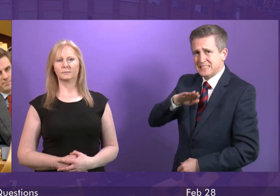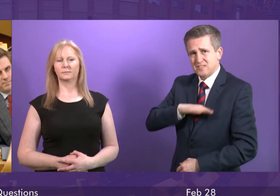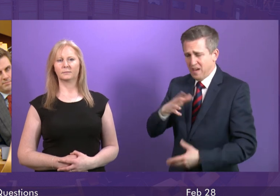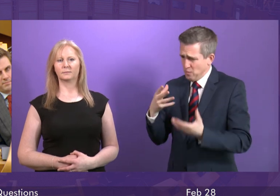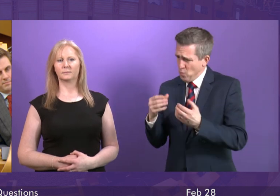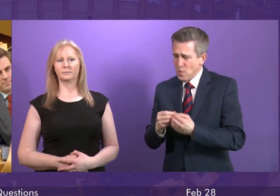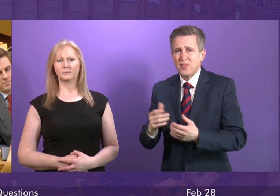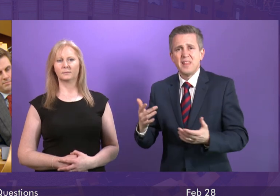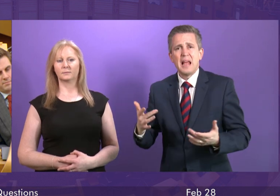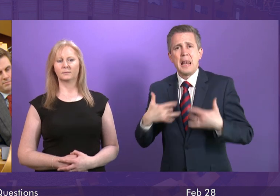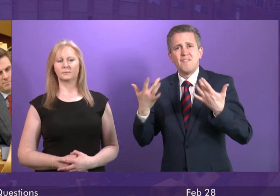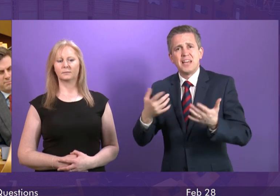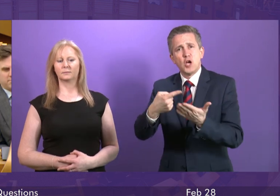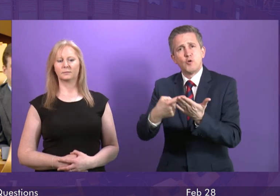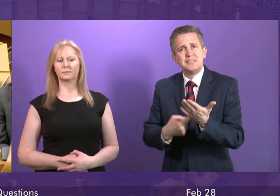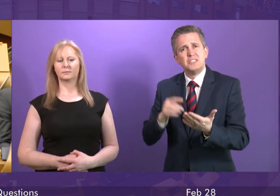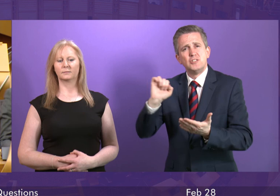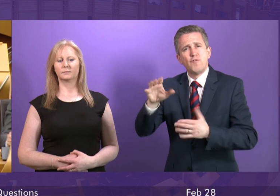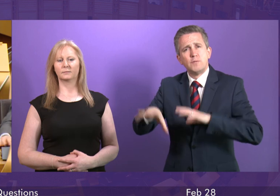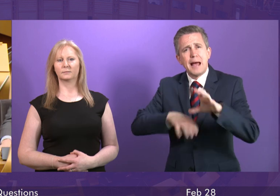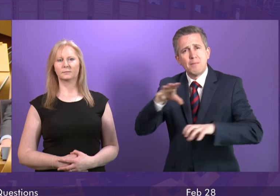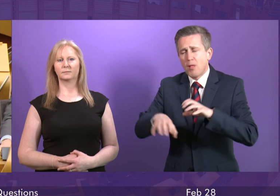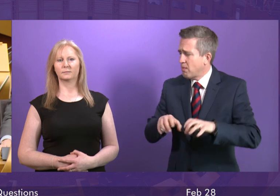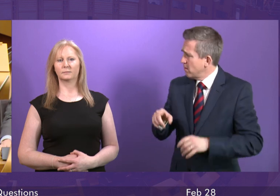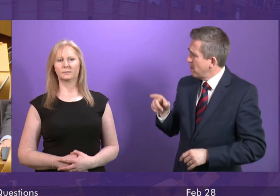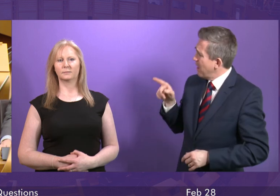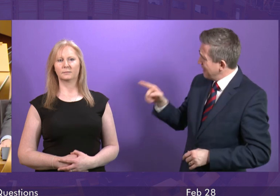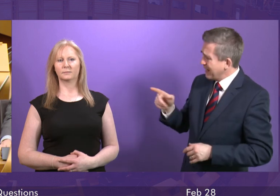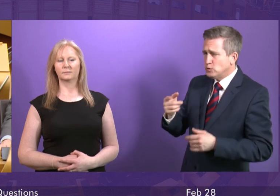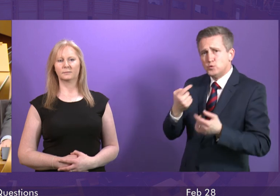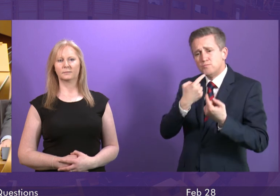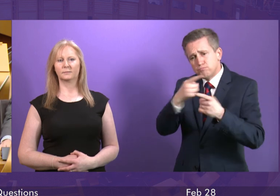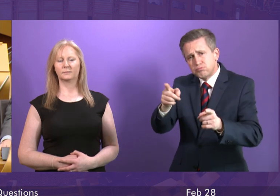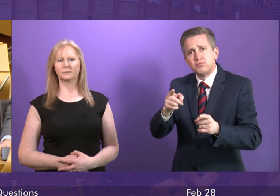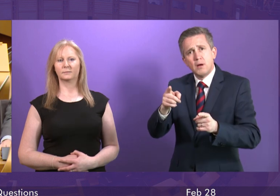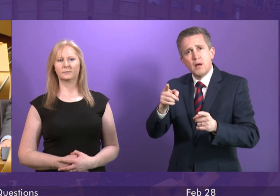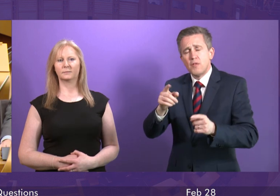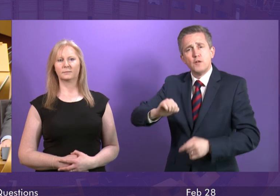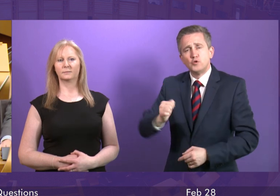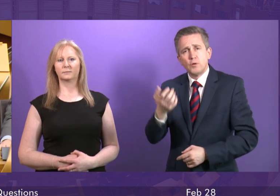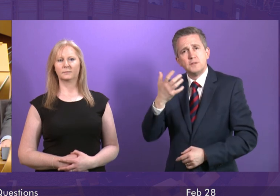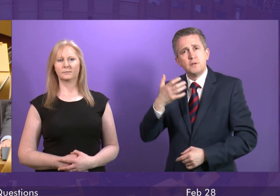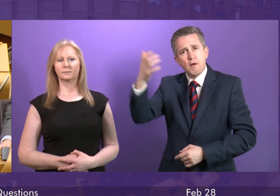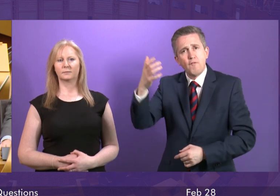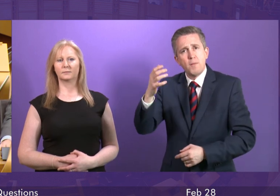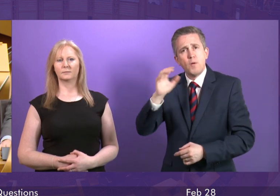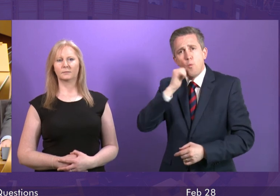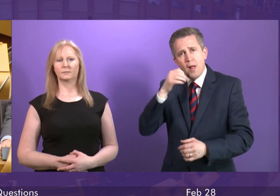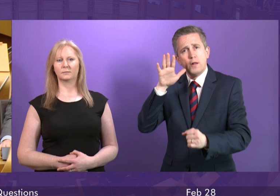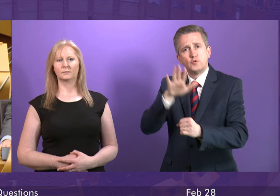transported in? And will the First Minister show leadership on this issue? Send a clear signal that the Scottish Government will bring an end to live animal